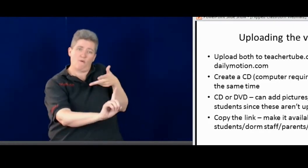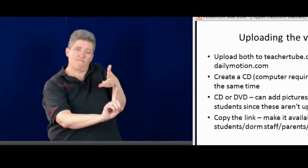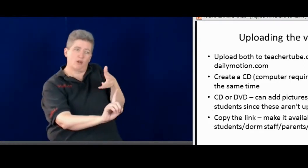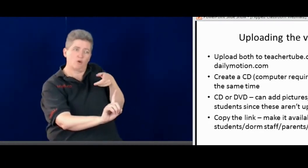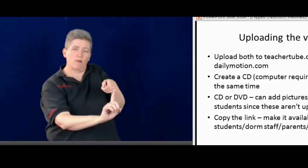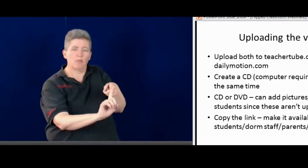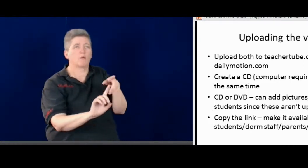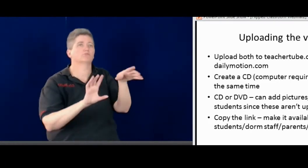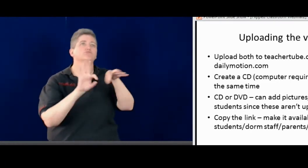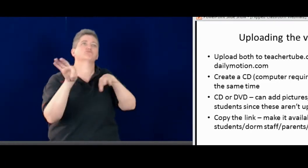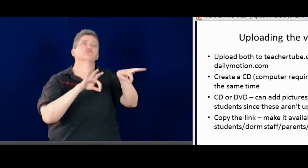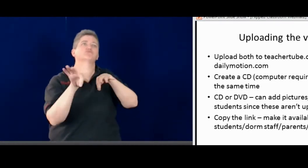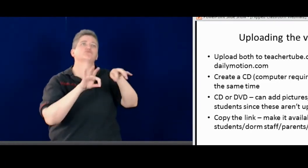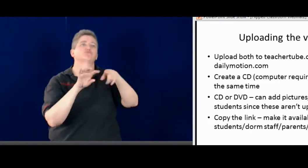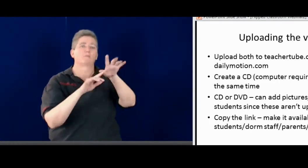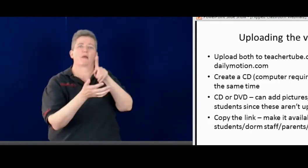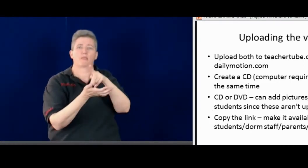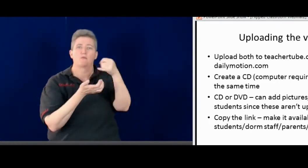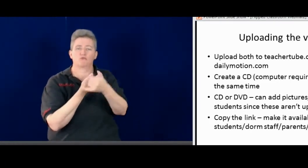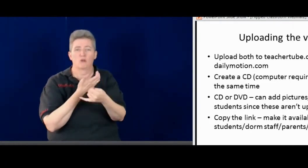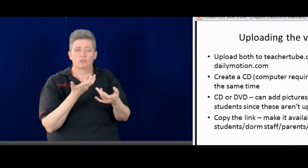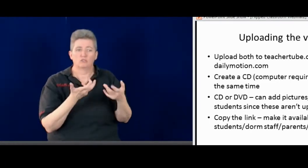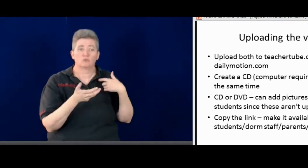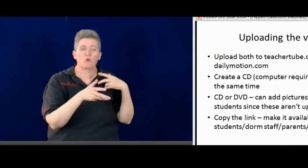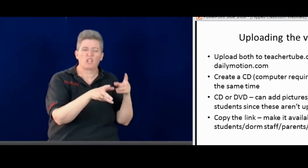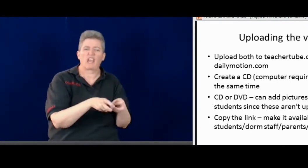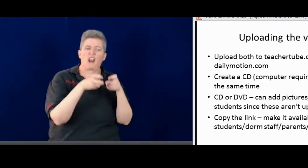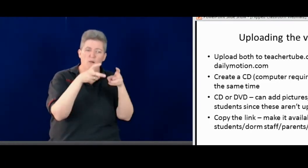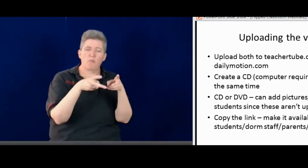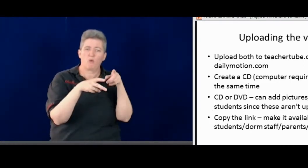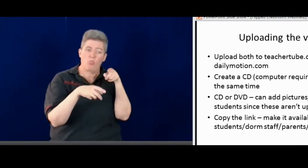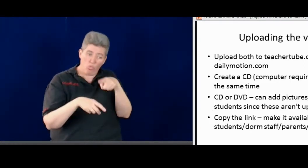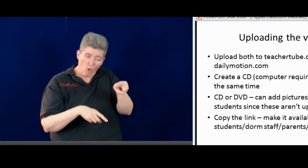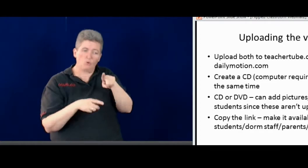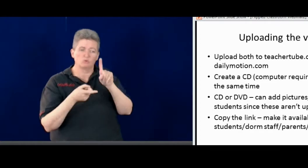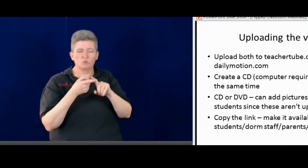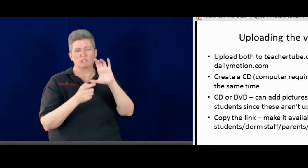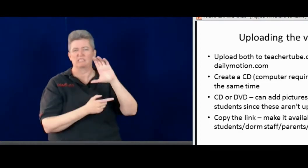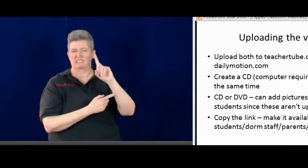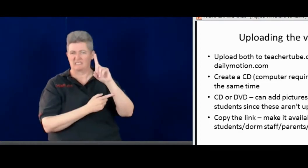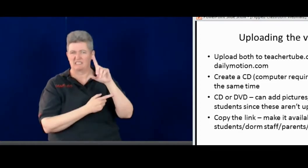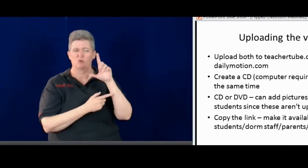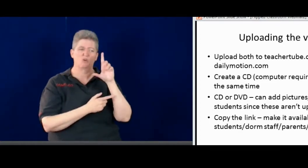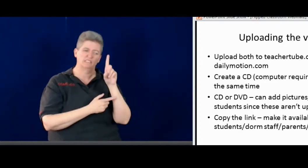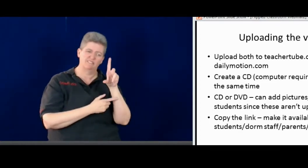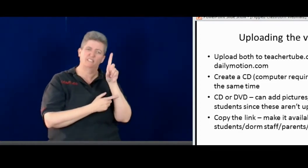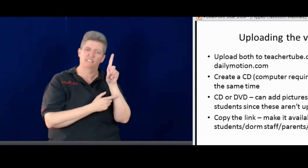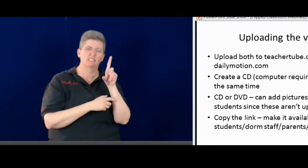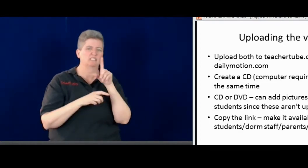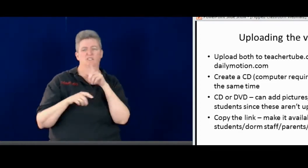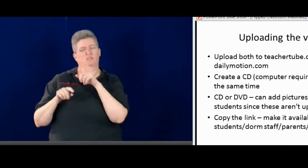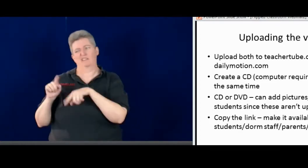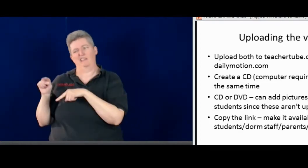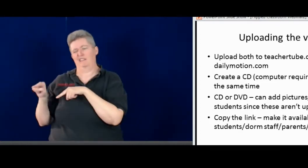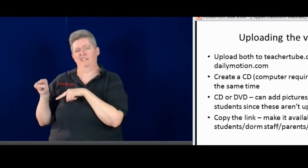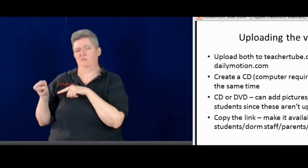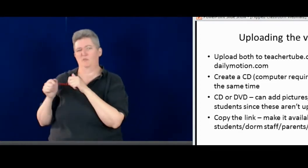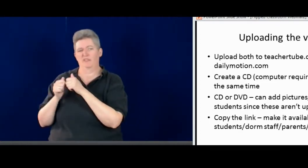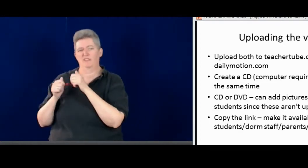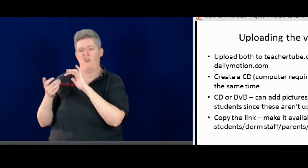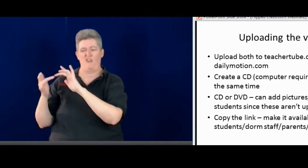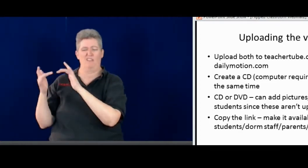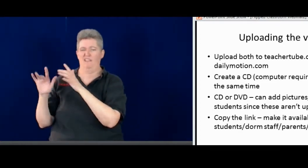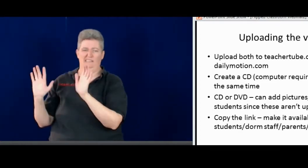Maybe if the students have made a video of themselves and explained something about their project. Those are things that can be added to a CD or a DVD.